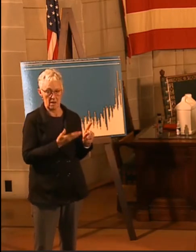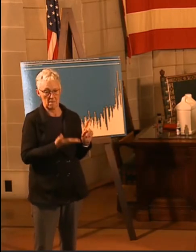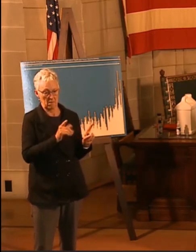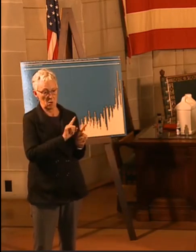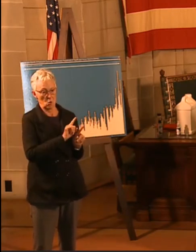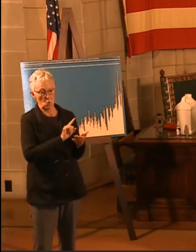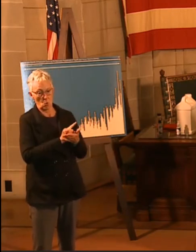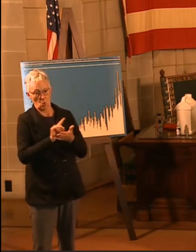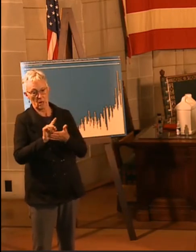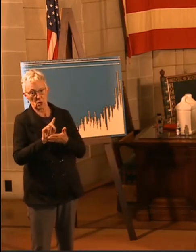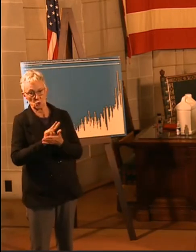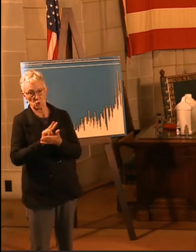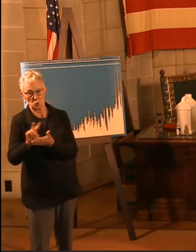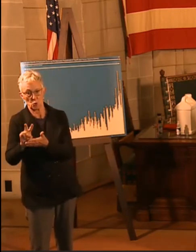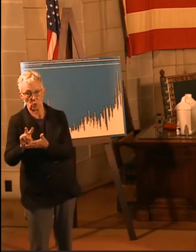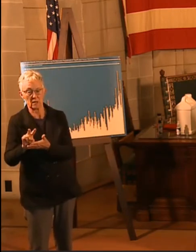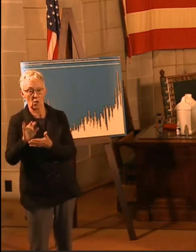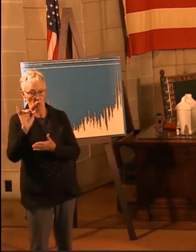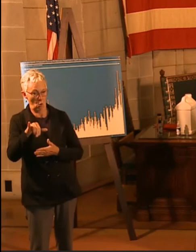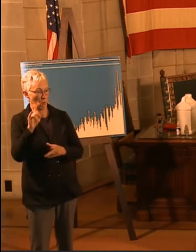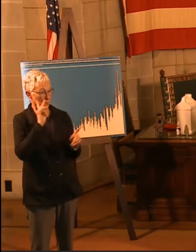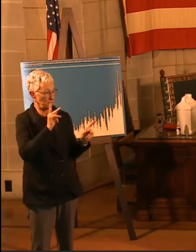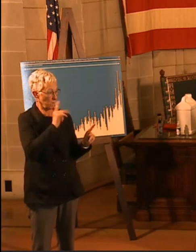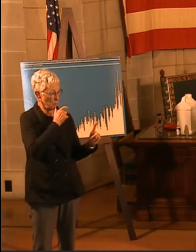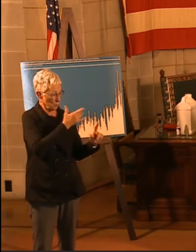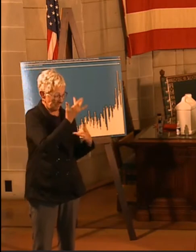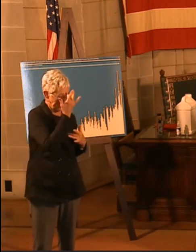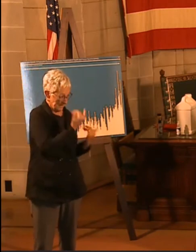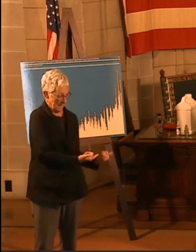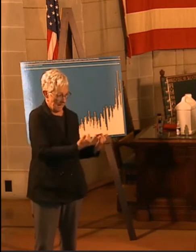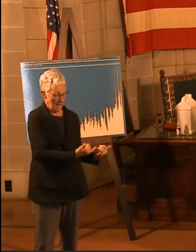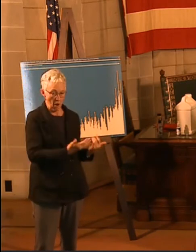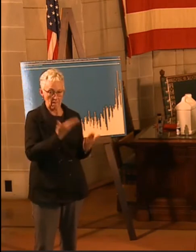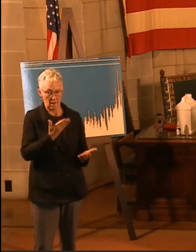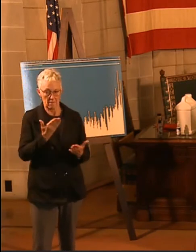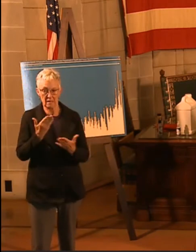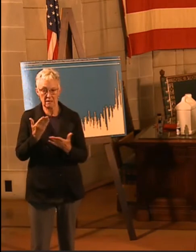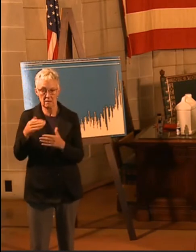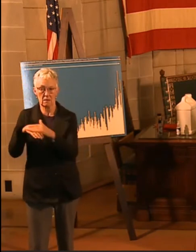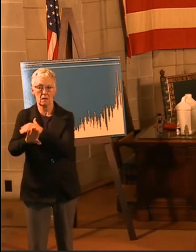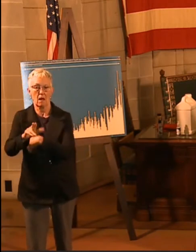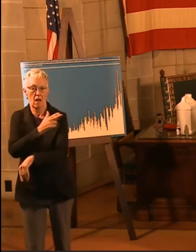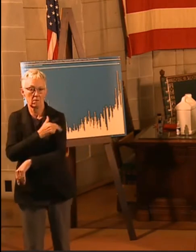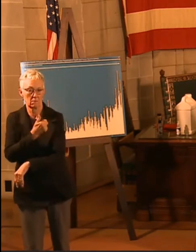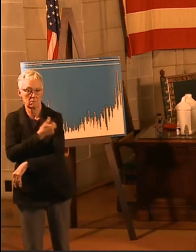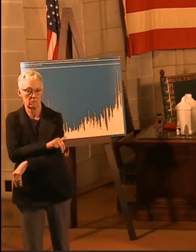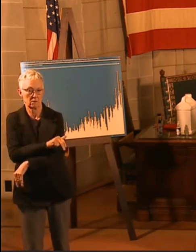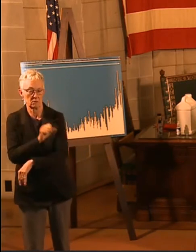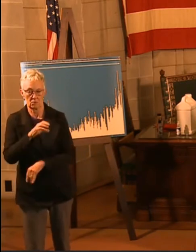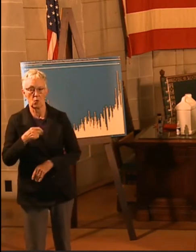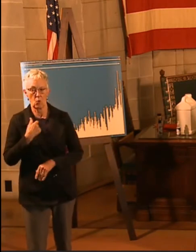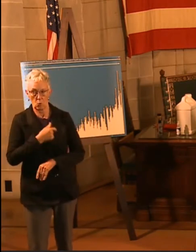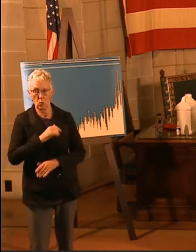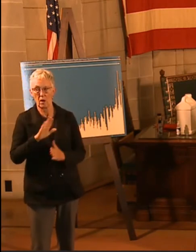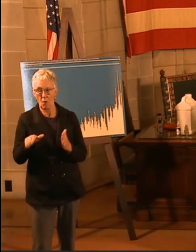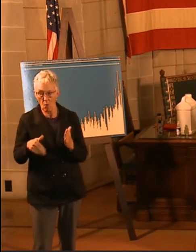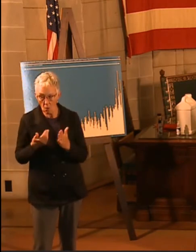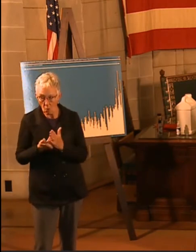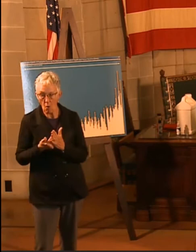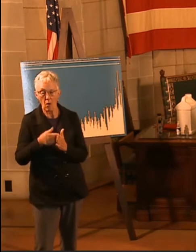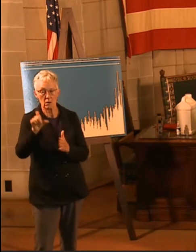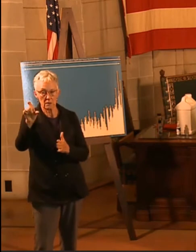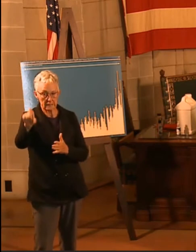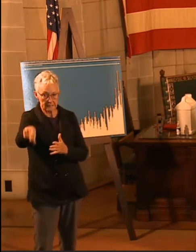full effect of for another three or four weeks. And so, it's really important for all of us to buckle down at this point